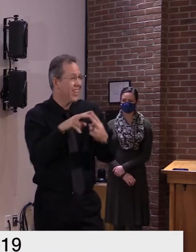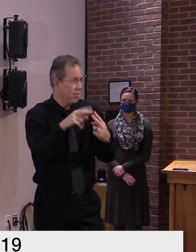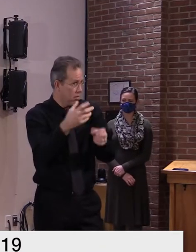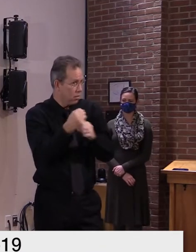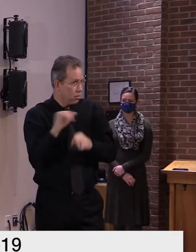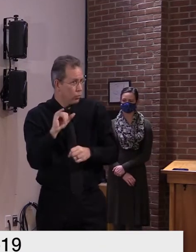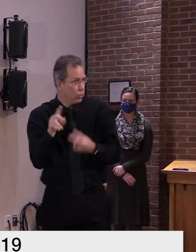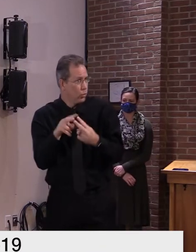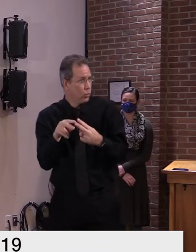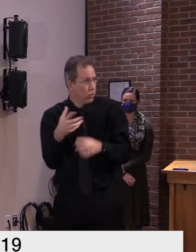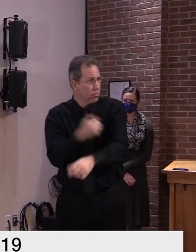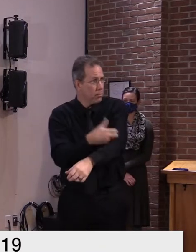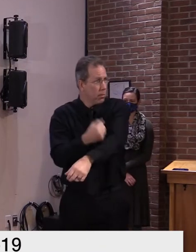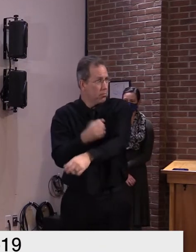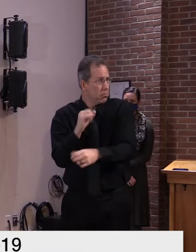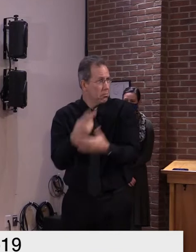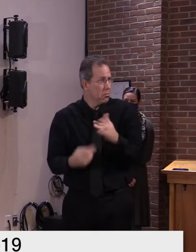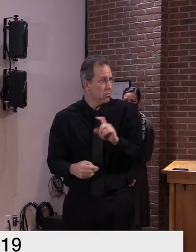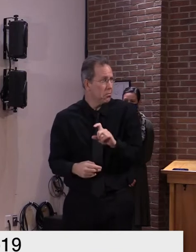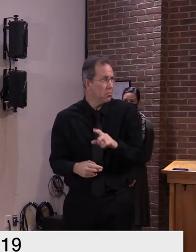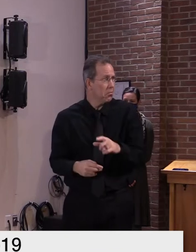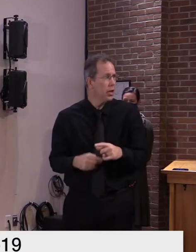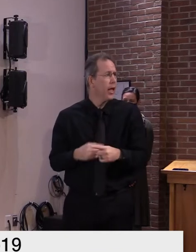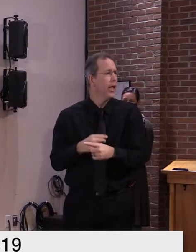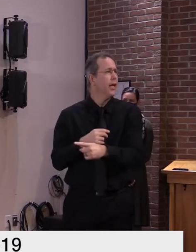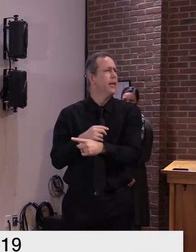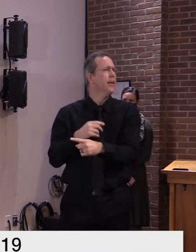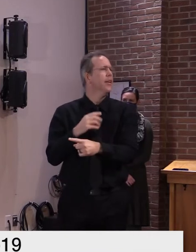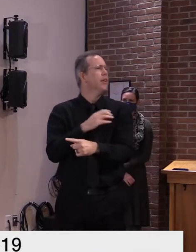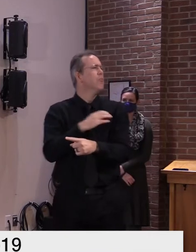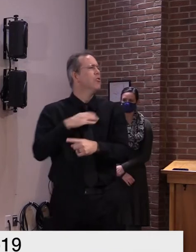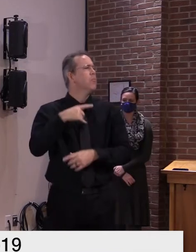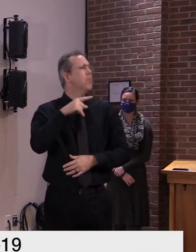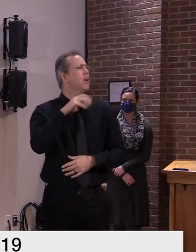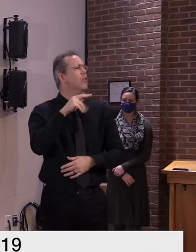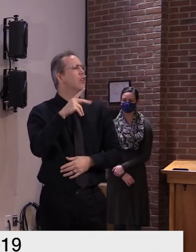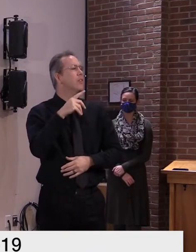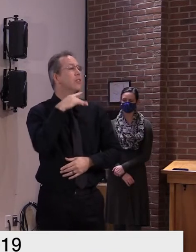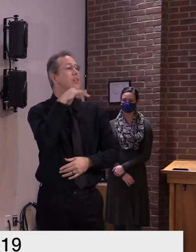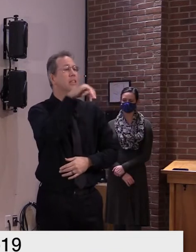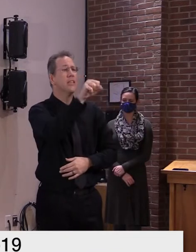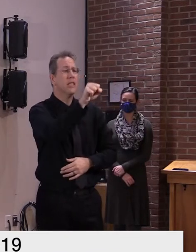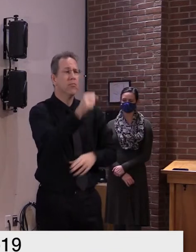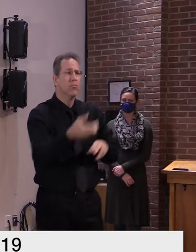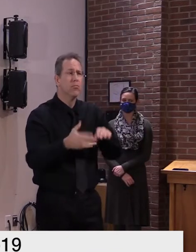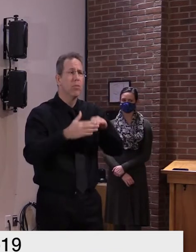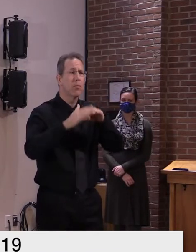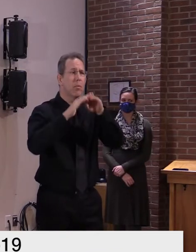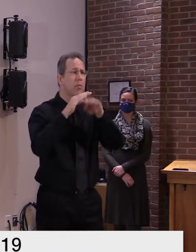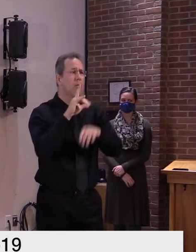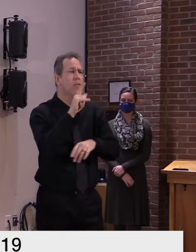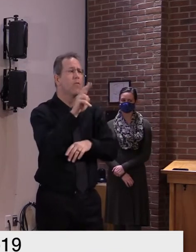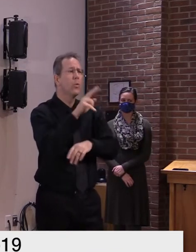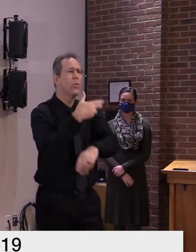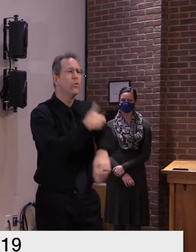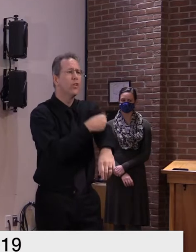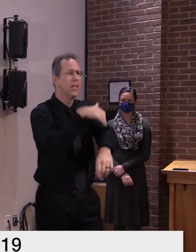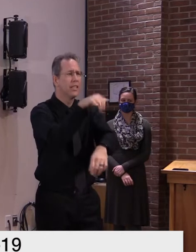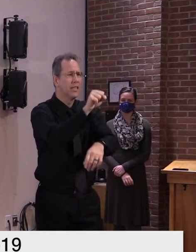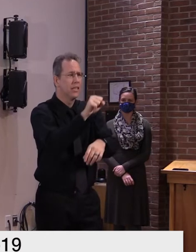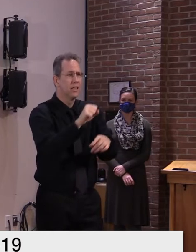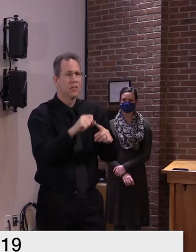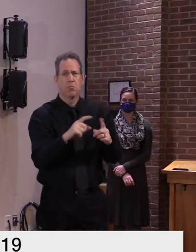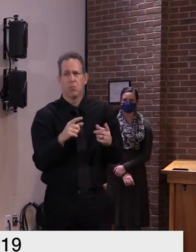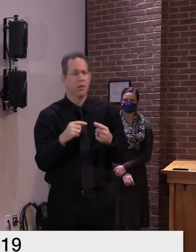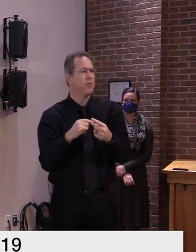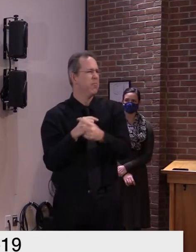yeah we're we're really proud of our monitors i mean the rallying to the cause for the flu vaccine has been wonderful